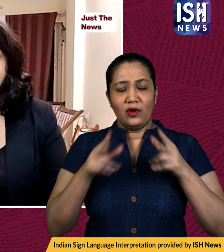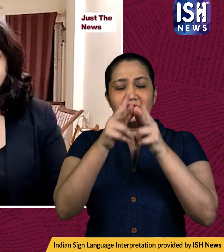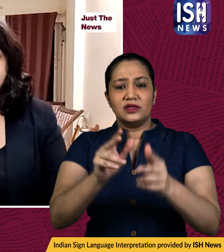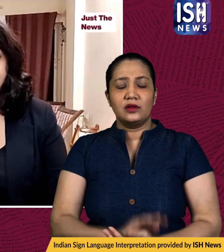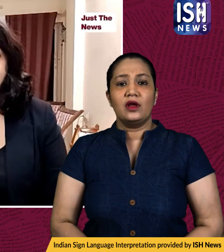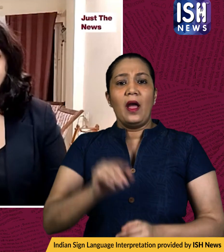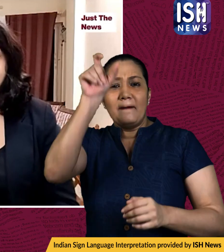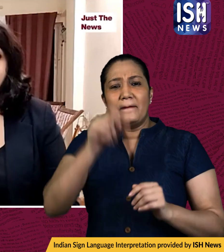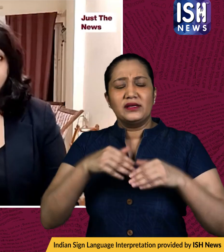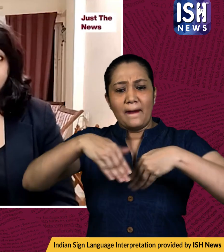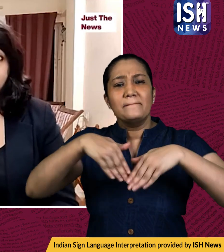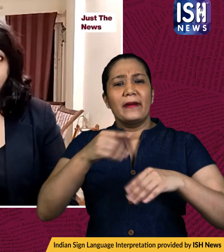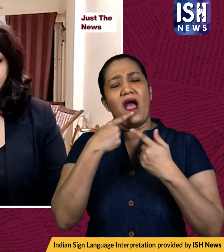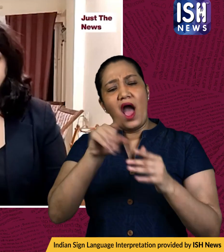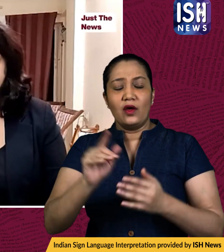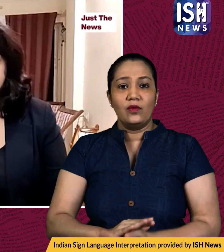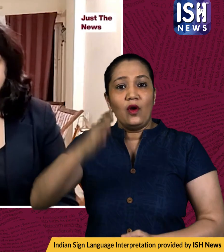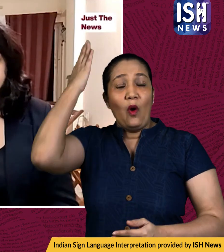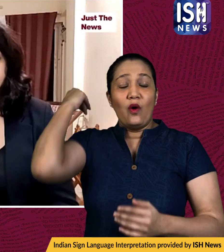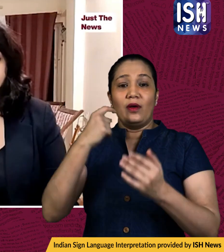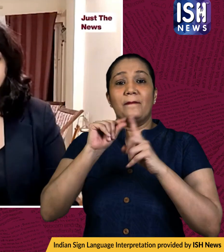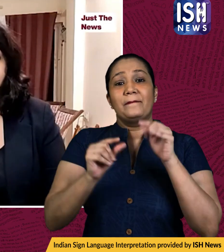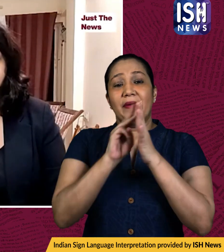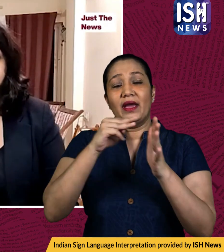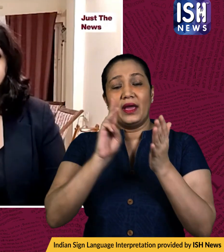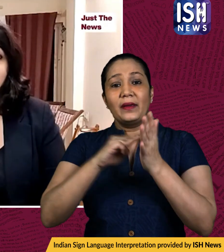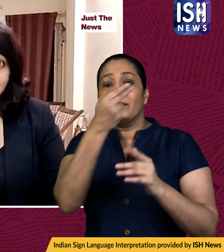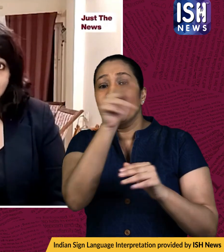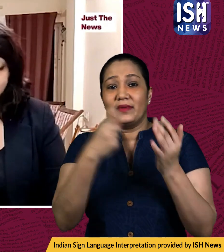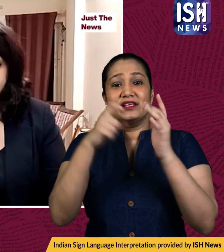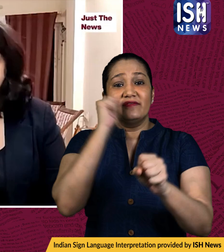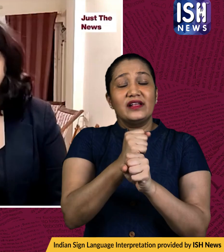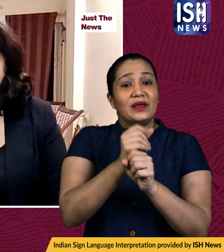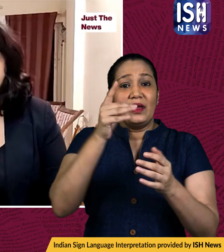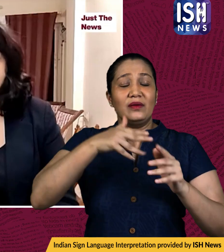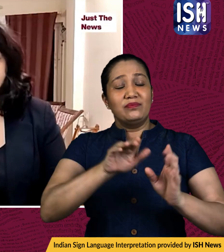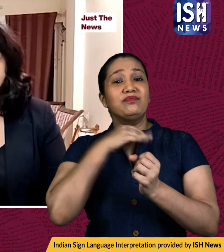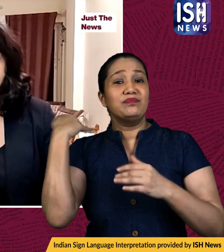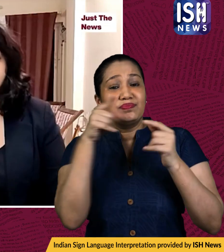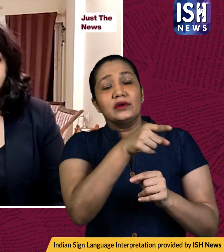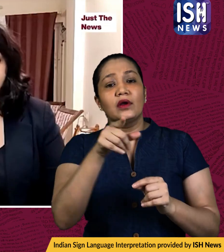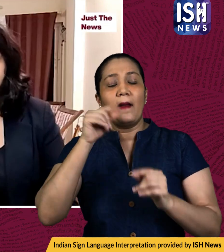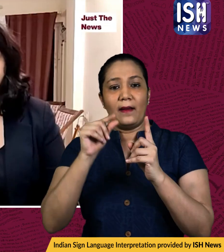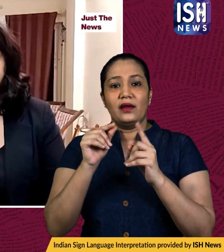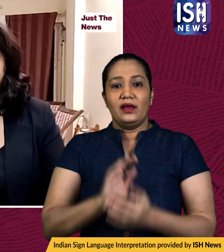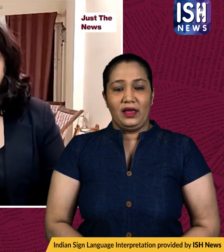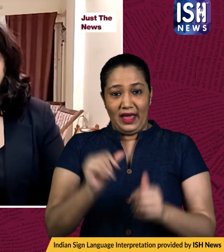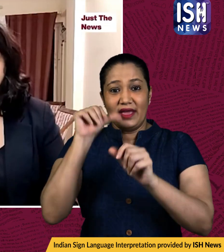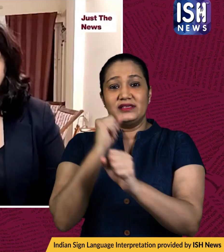granted bail to one of the convicts of former prime minister rajiv gandhi's assassination ag perarivalan who sent was